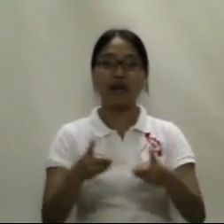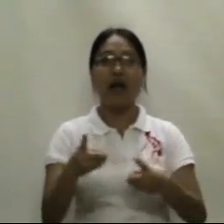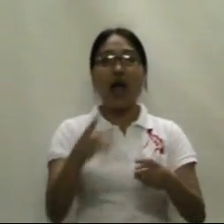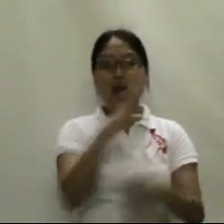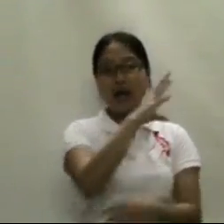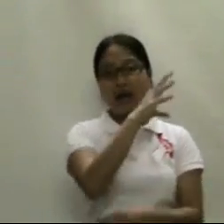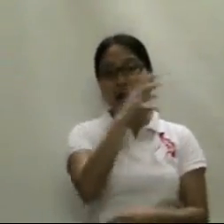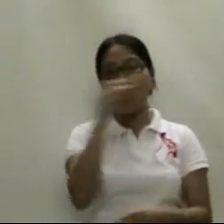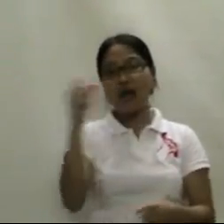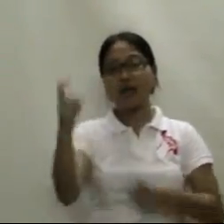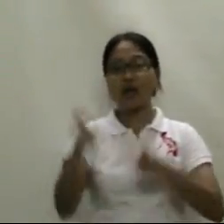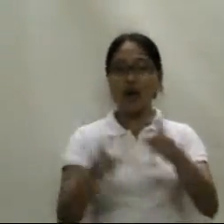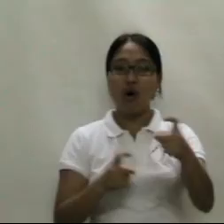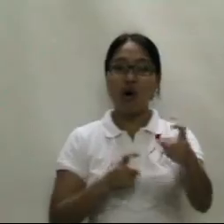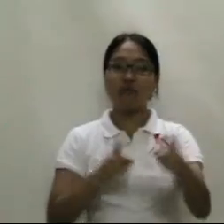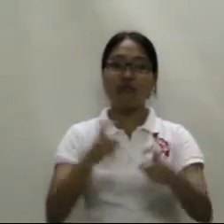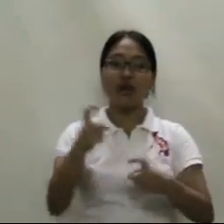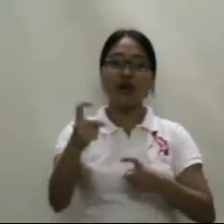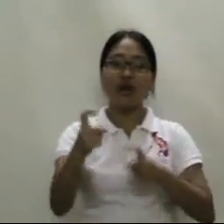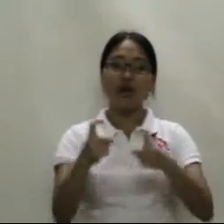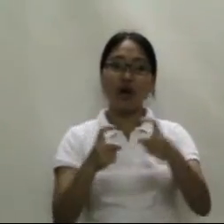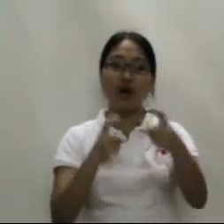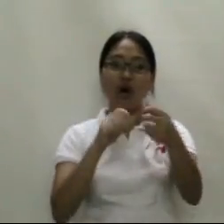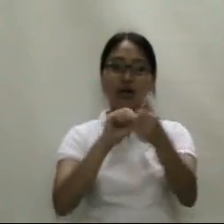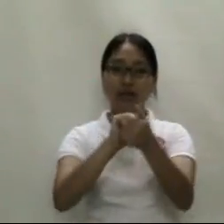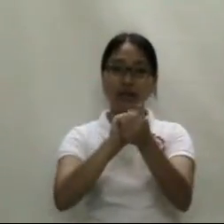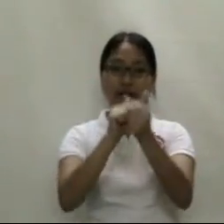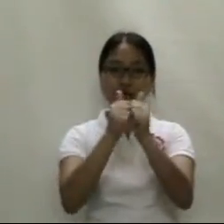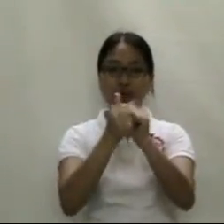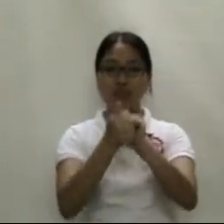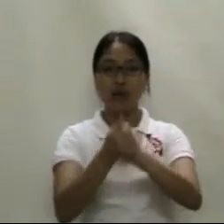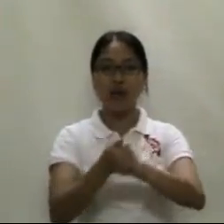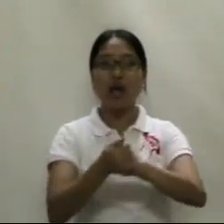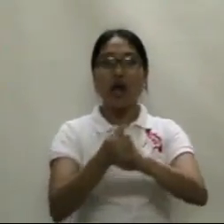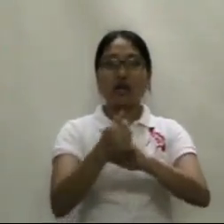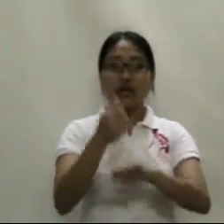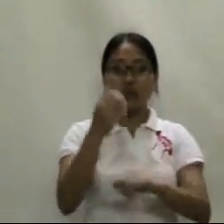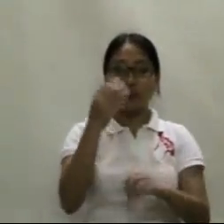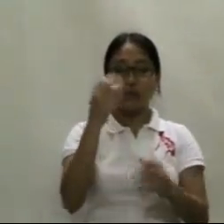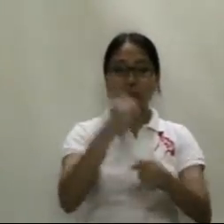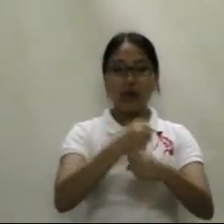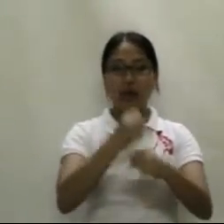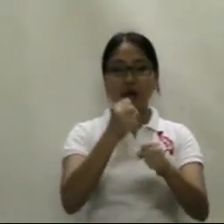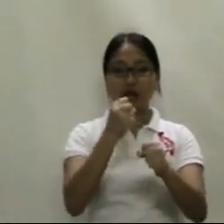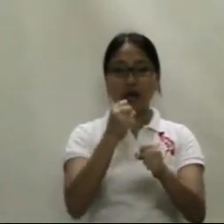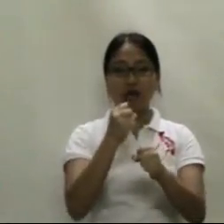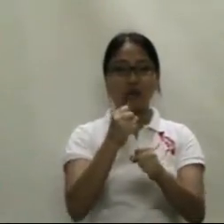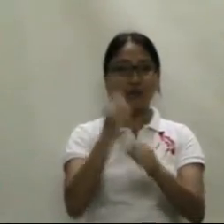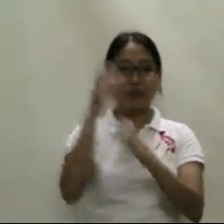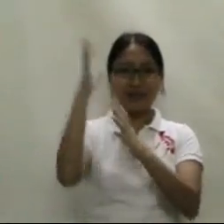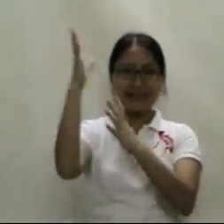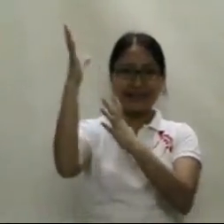I'm just an orange flame to the cow with.